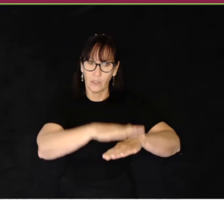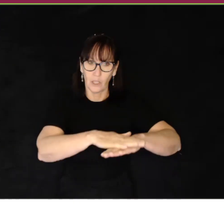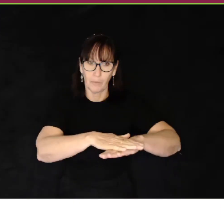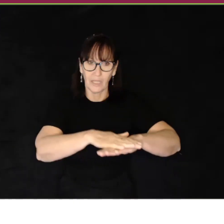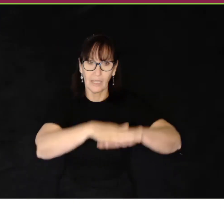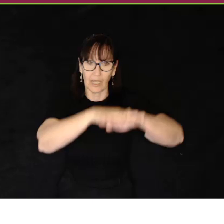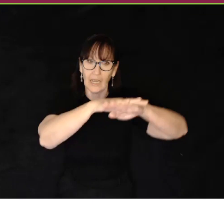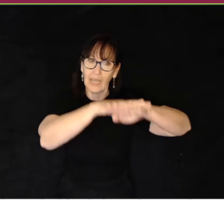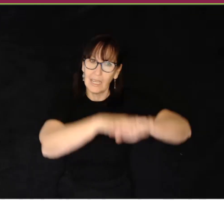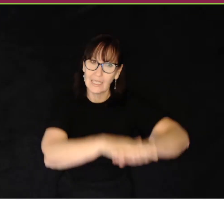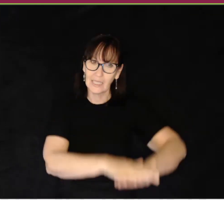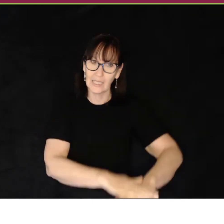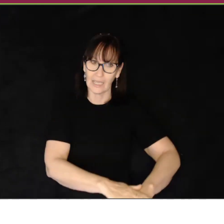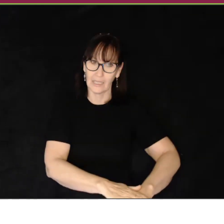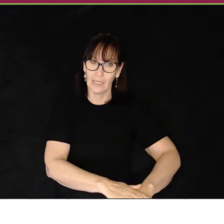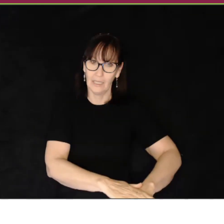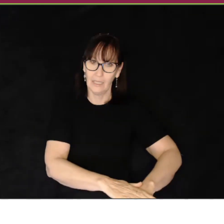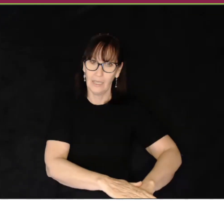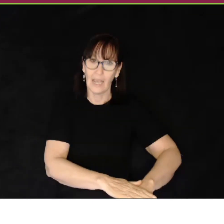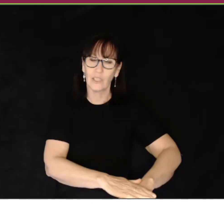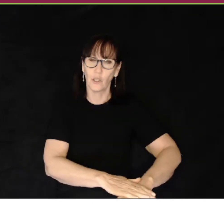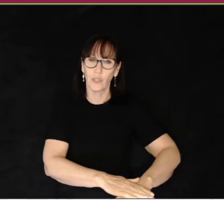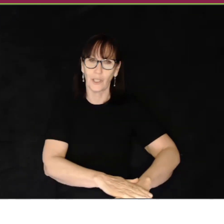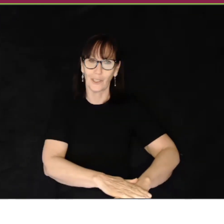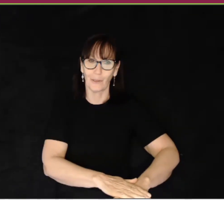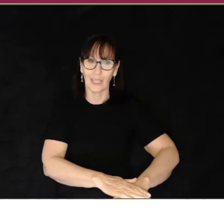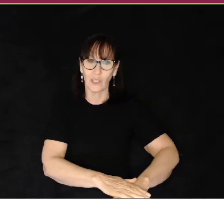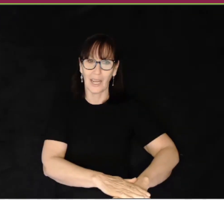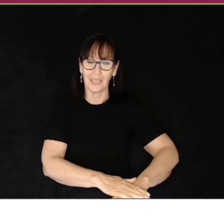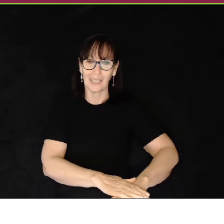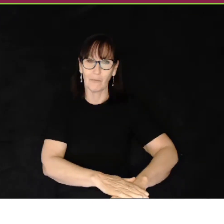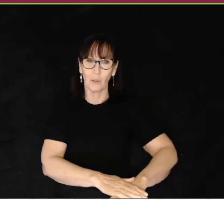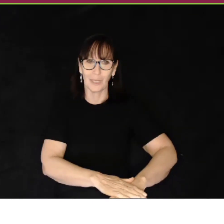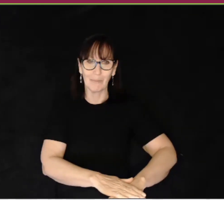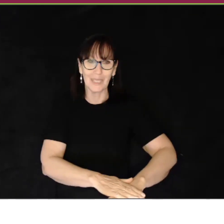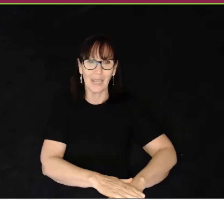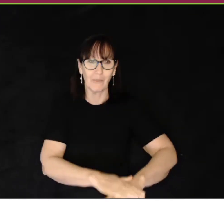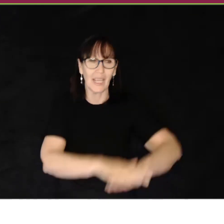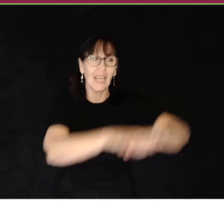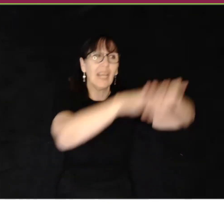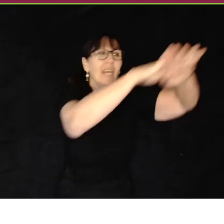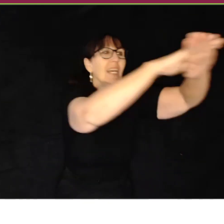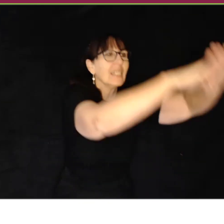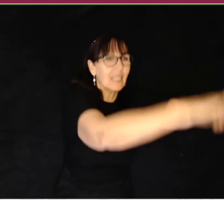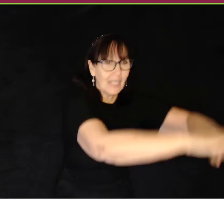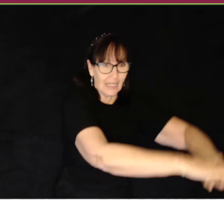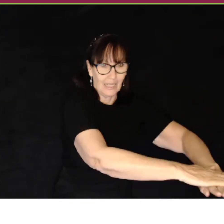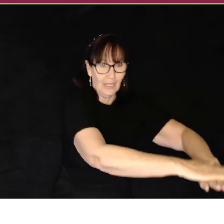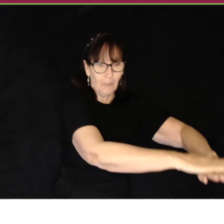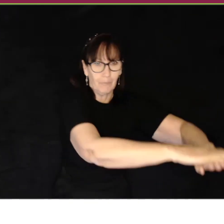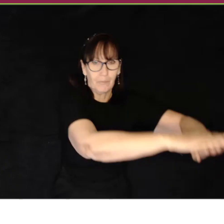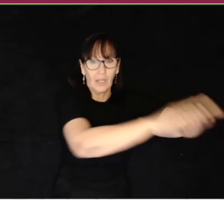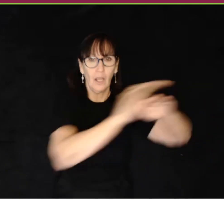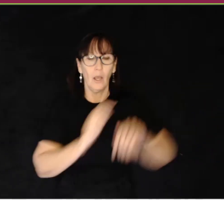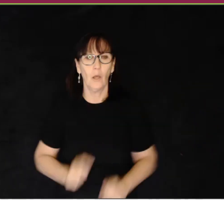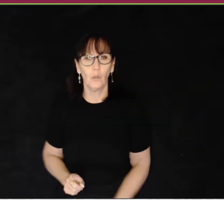One hand on top of the other. Sit. It's also got directionality. If you want them to sit over there. Sit.